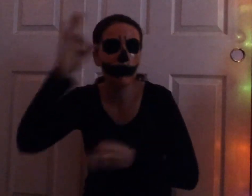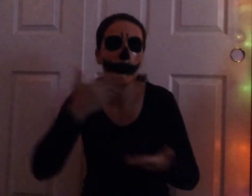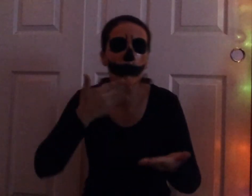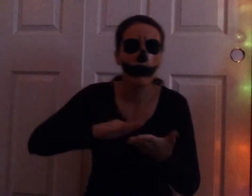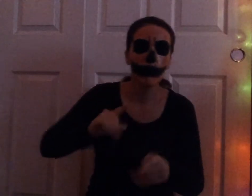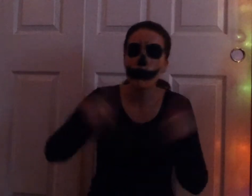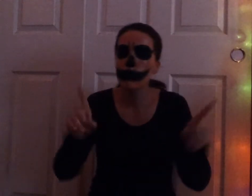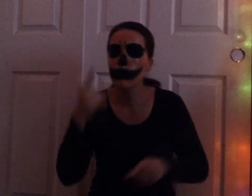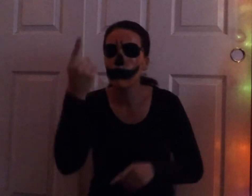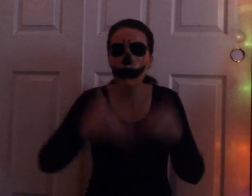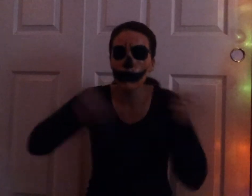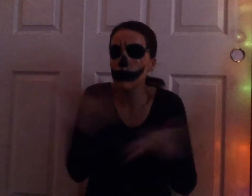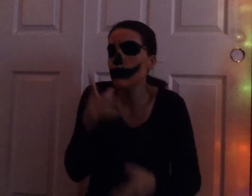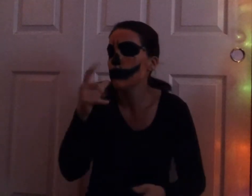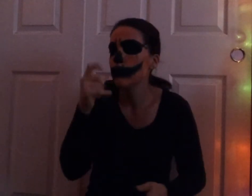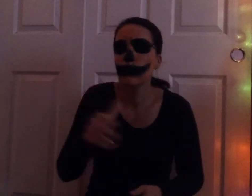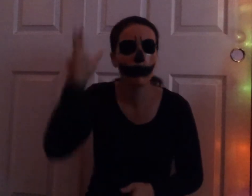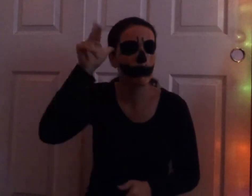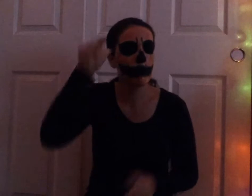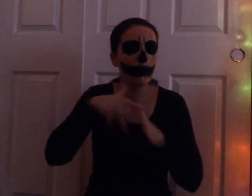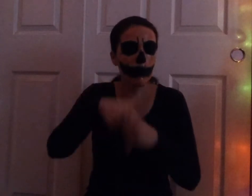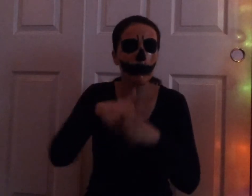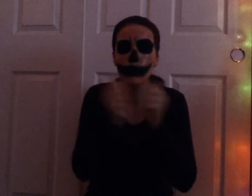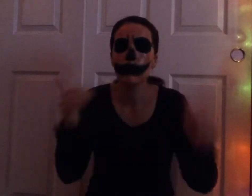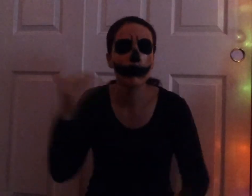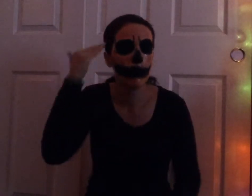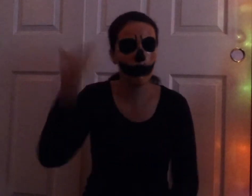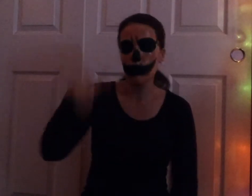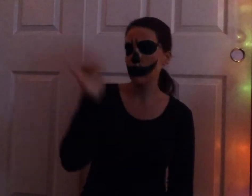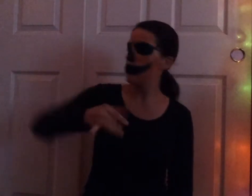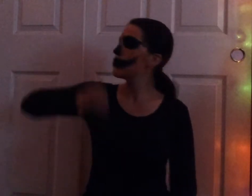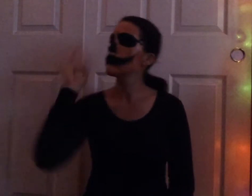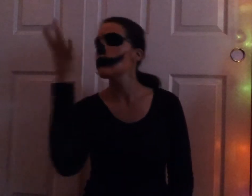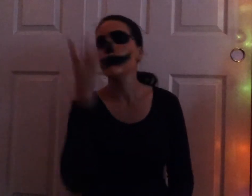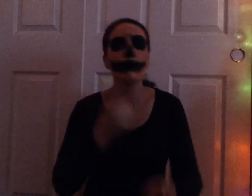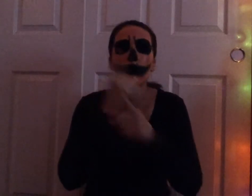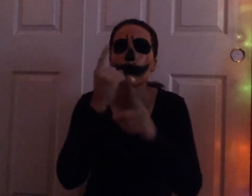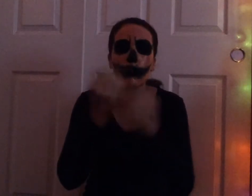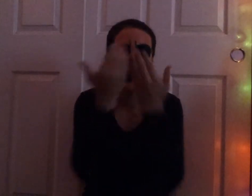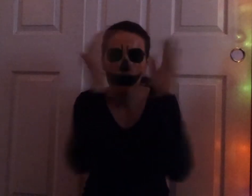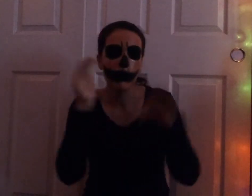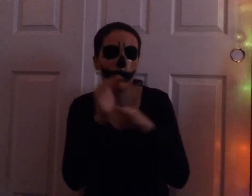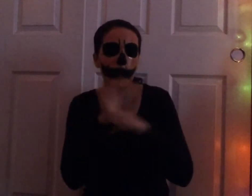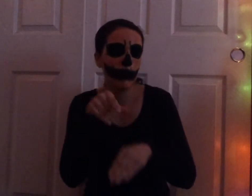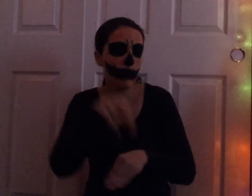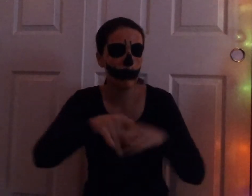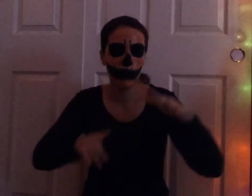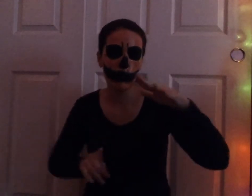Ghosts are bad, but the one that's cursed is the headless horseman, he's the worst. That's right, he's a bride on